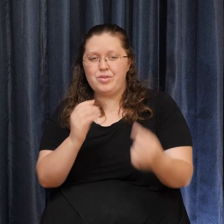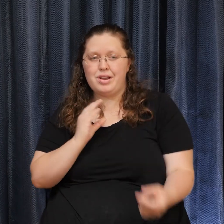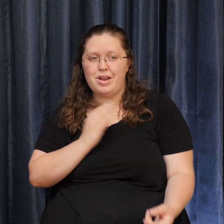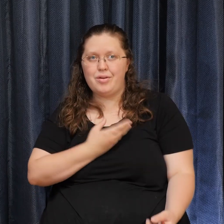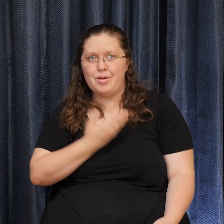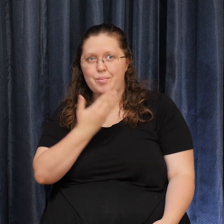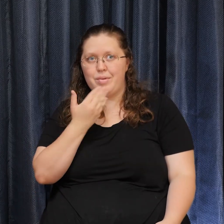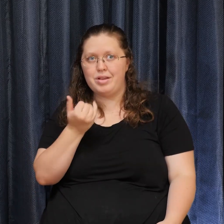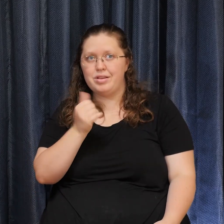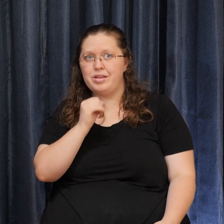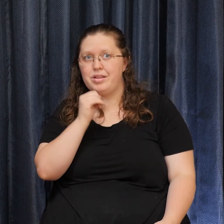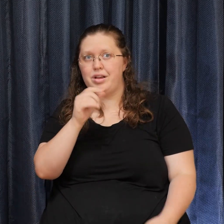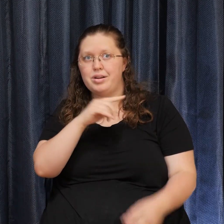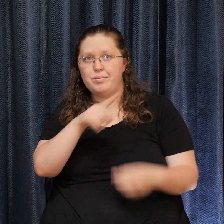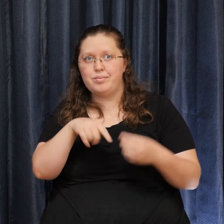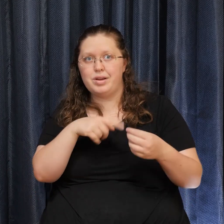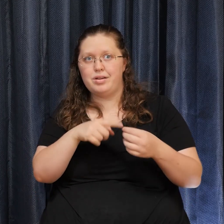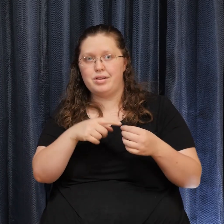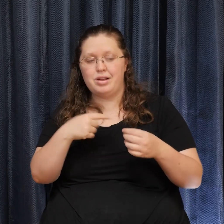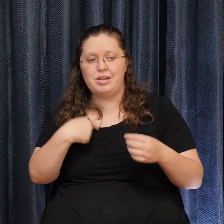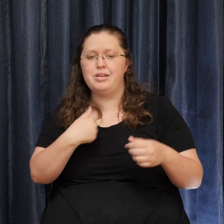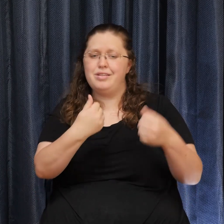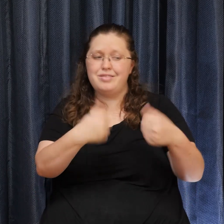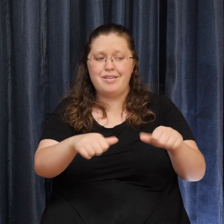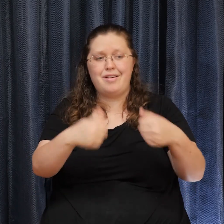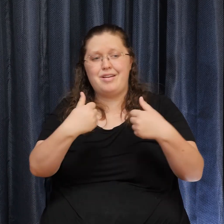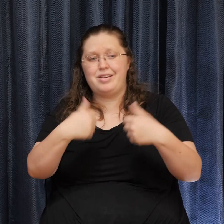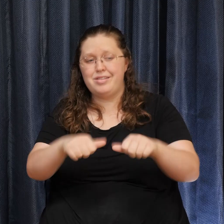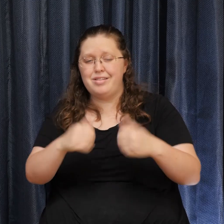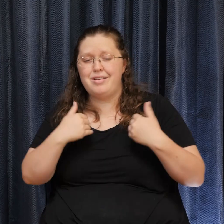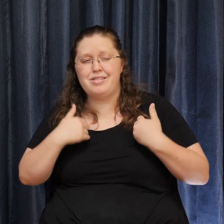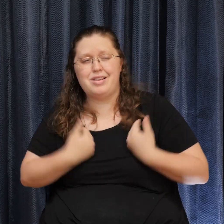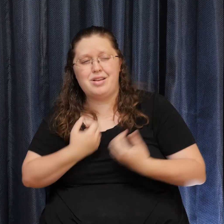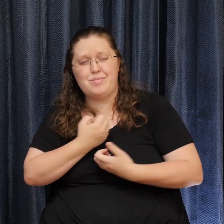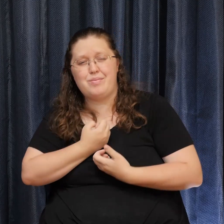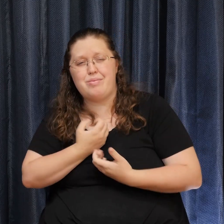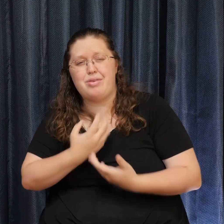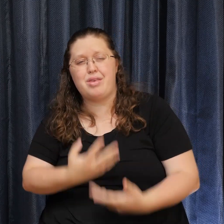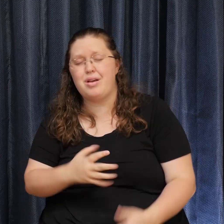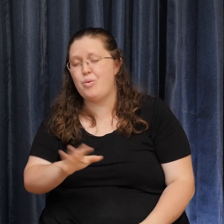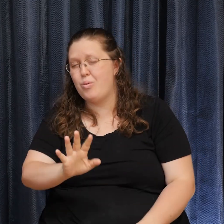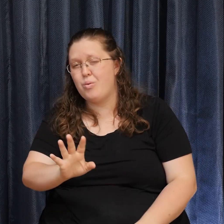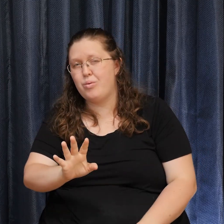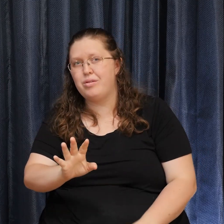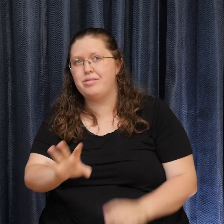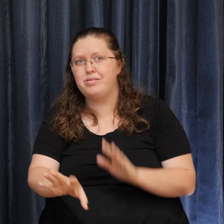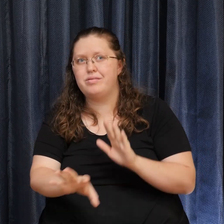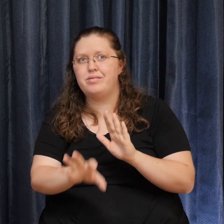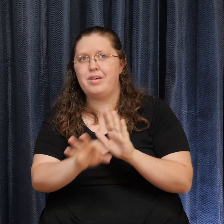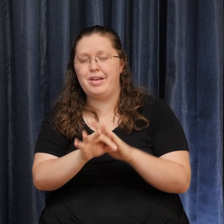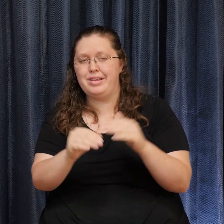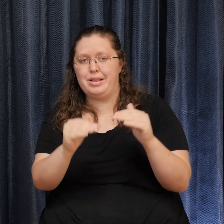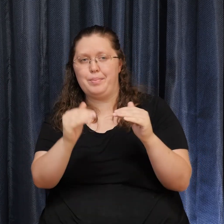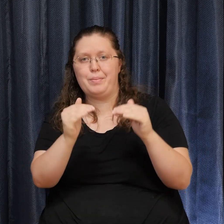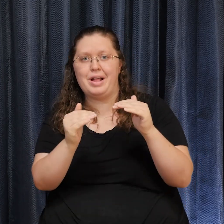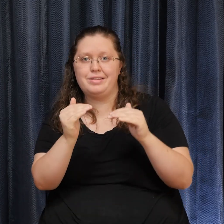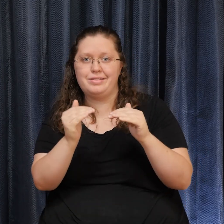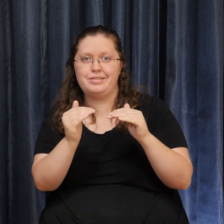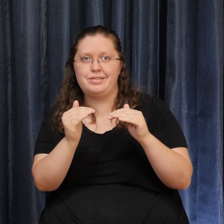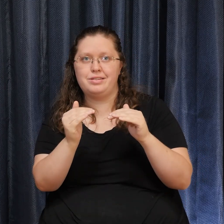ourselves out It is about It that Beautiful place Of balance Where we are Gentle with